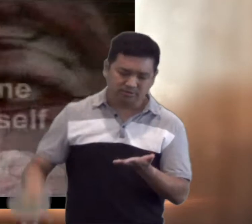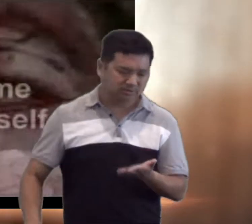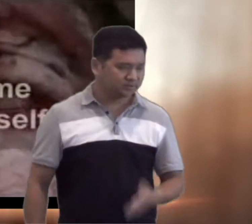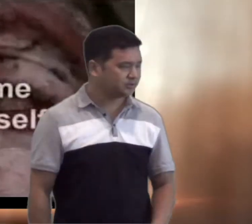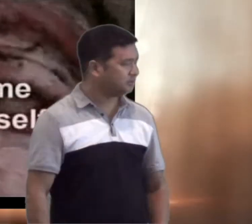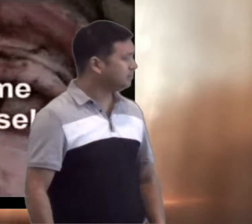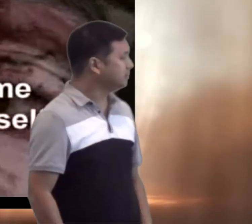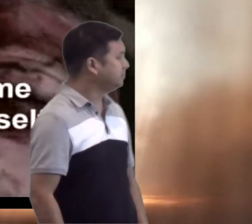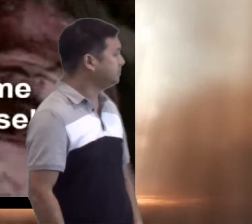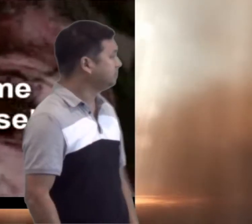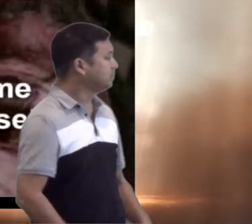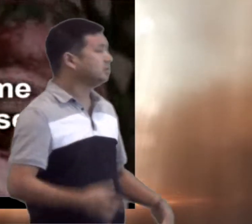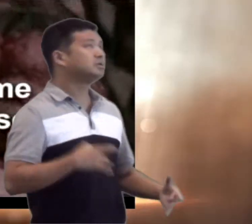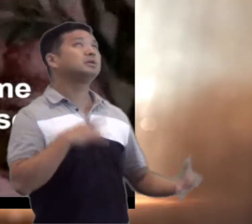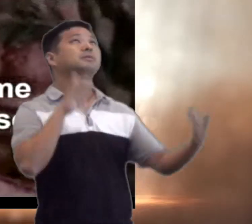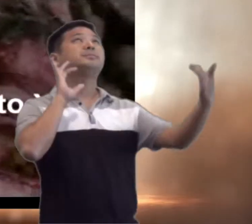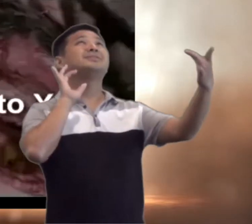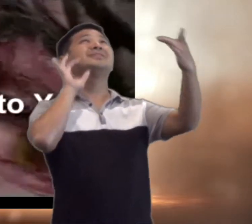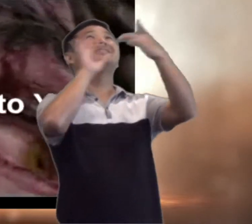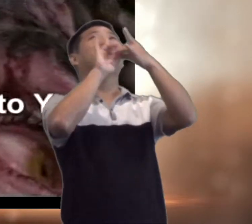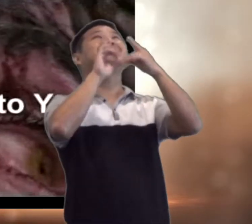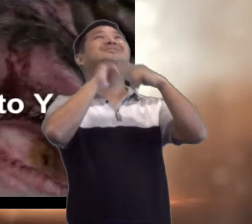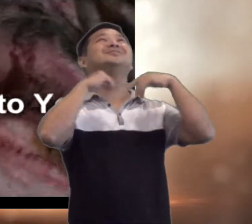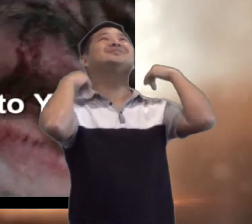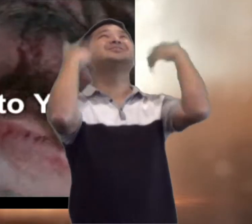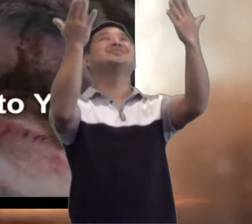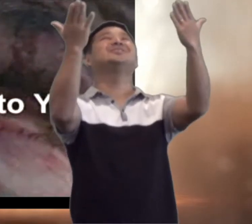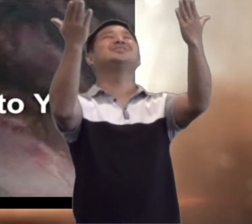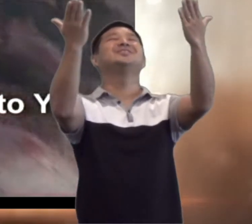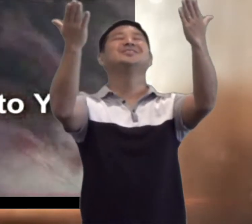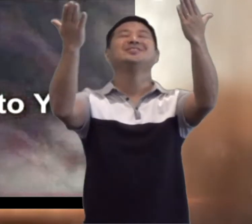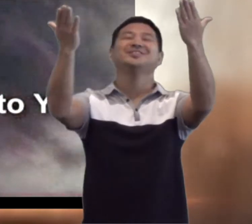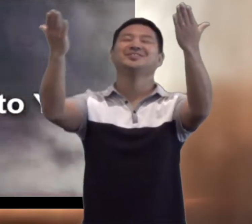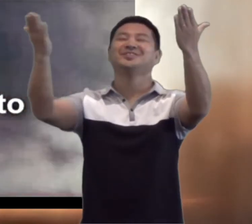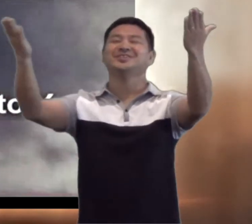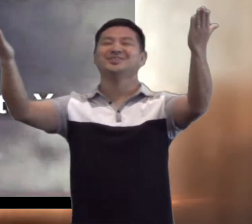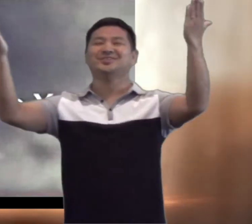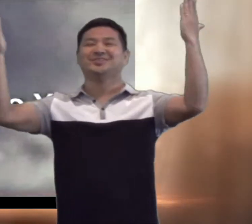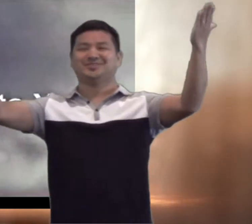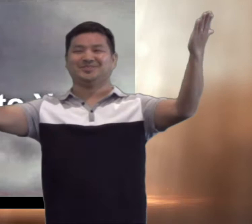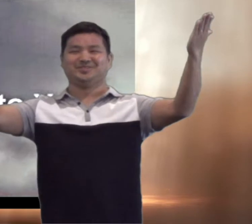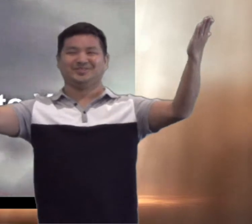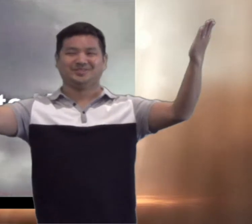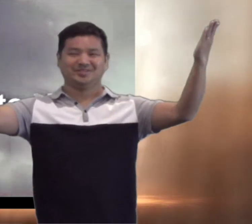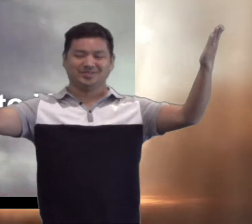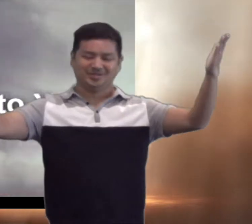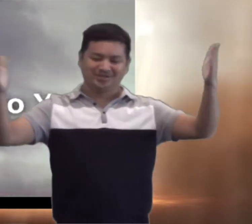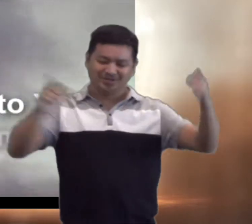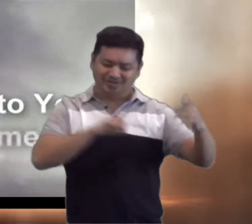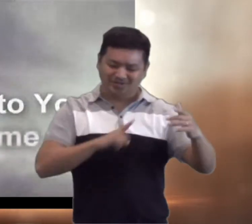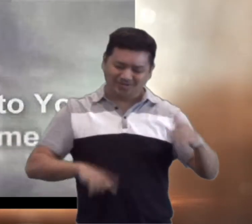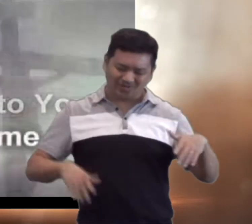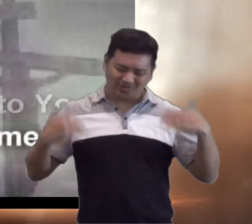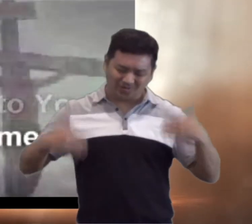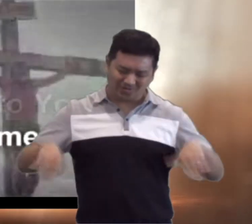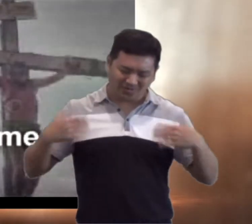Rid me of myself, I belong to you. Oh, lead